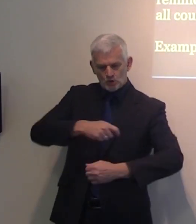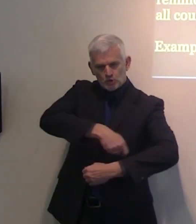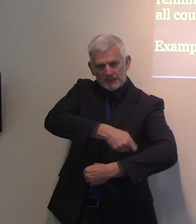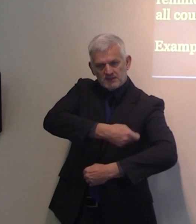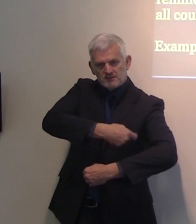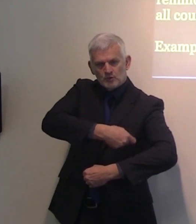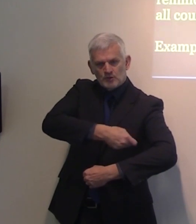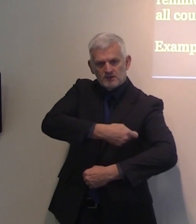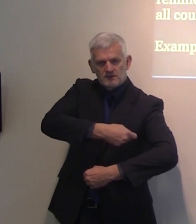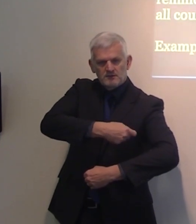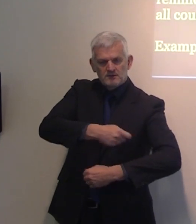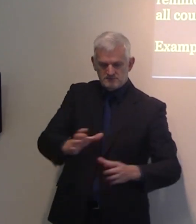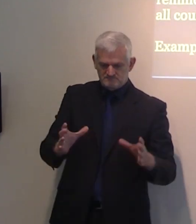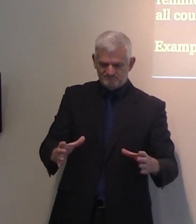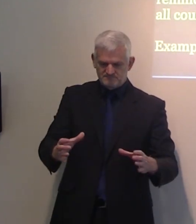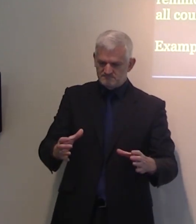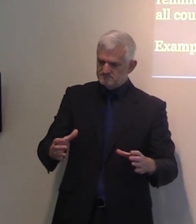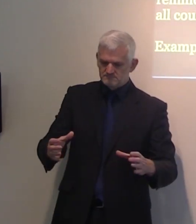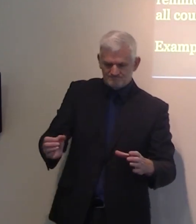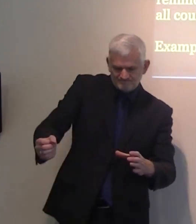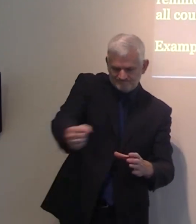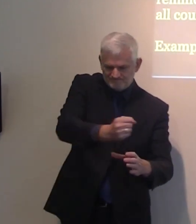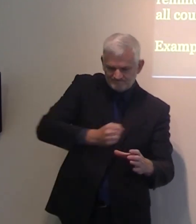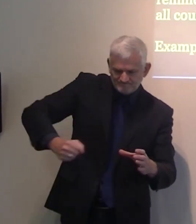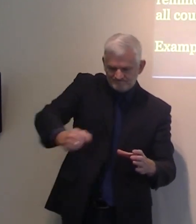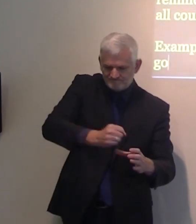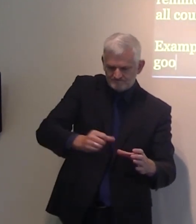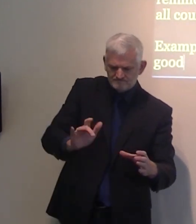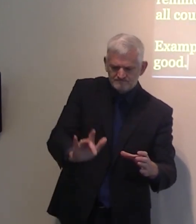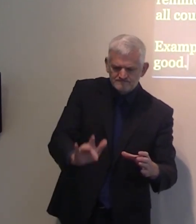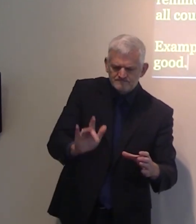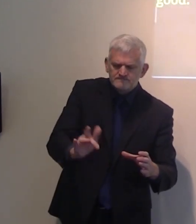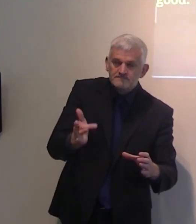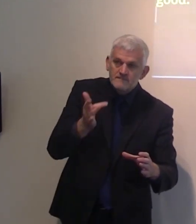Salt is a flavoring and seasoning condiment.